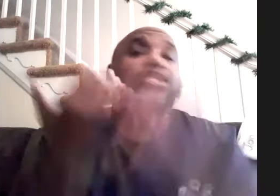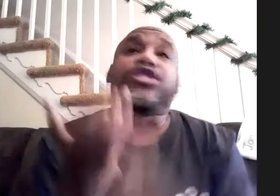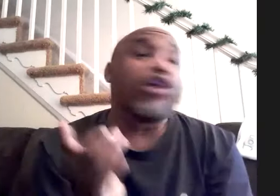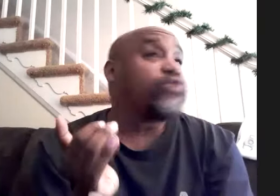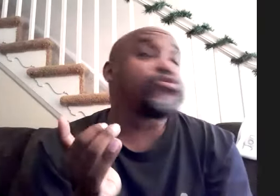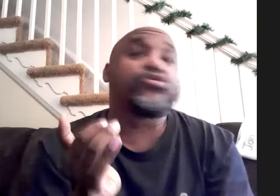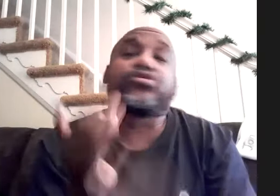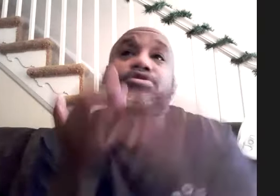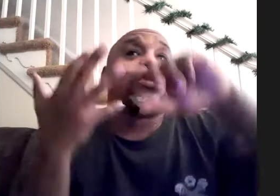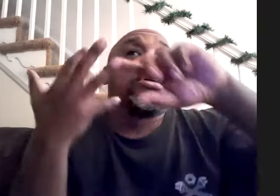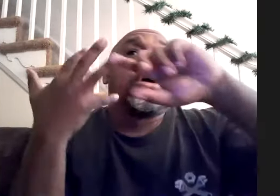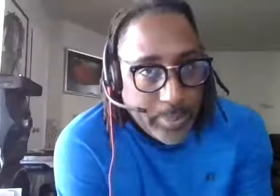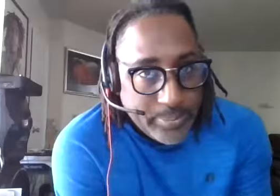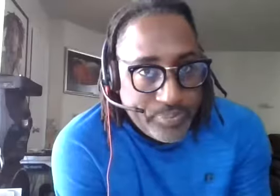jones uh